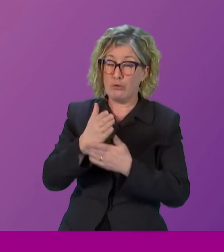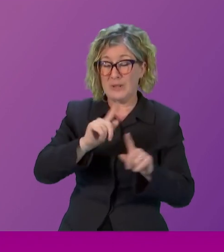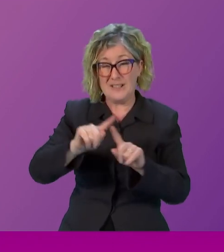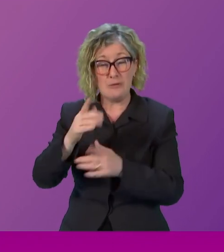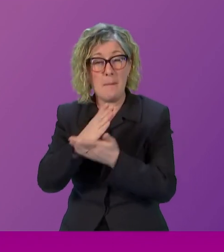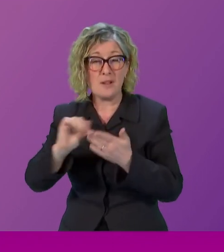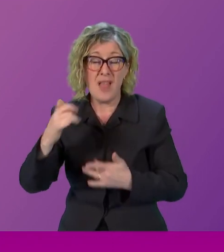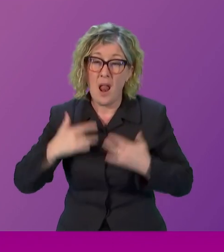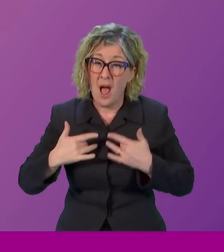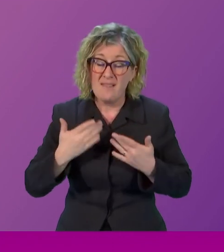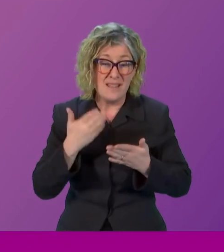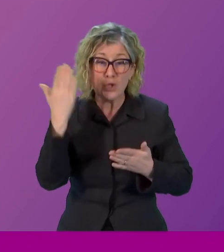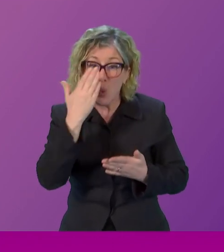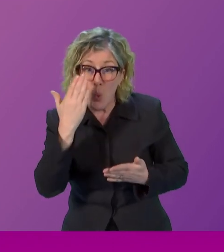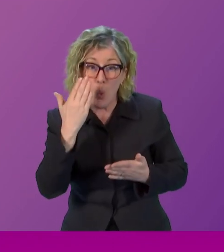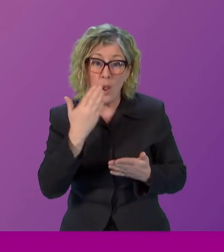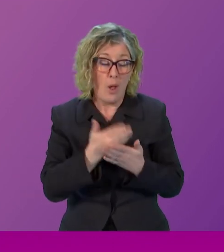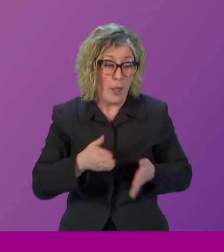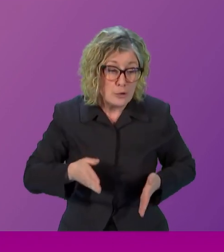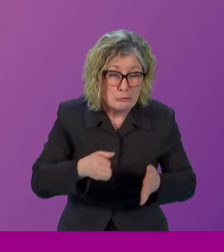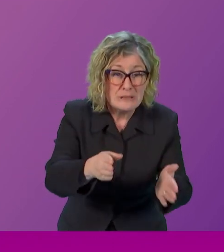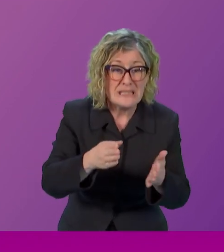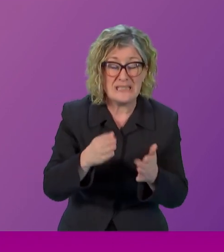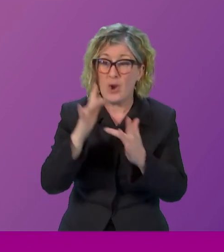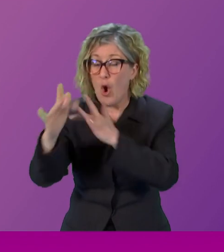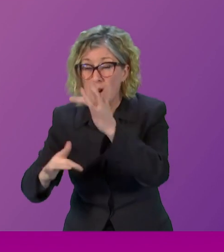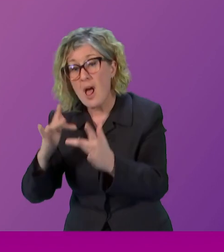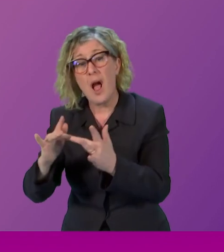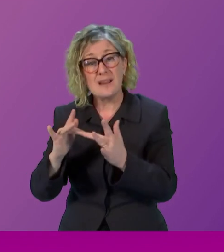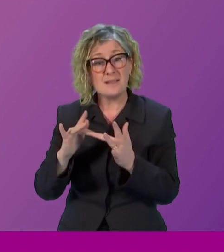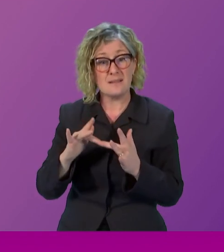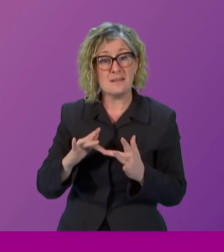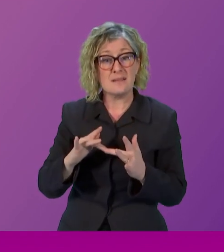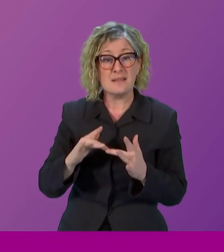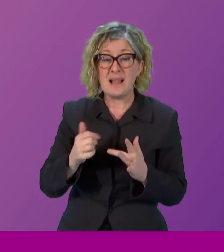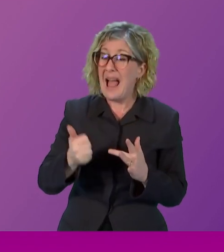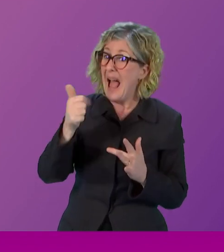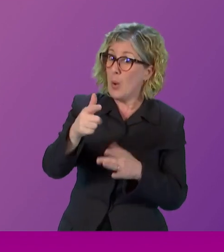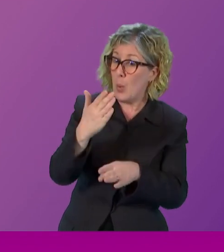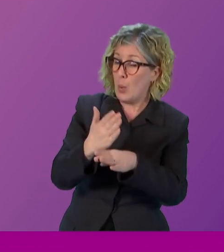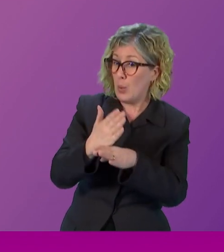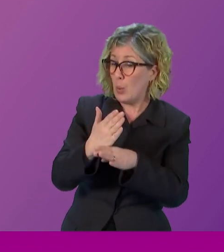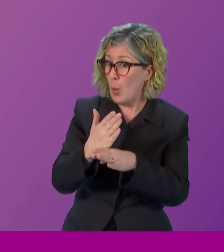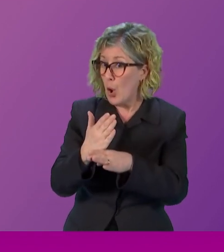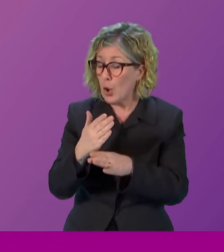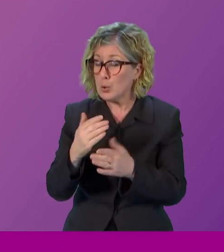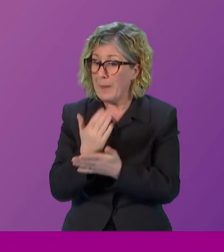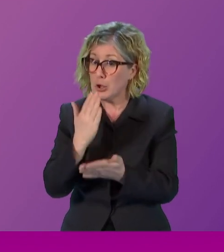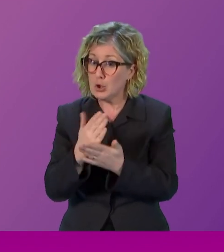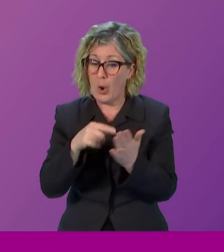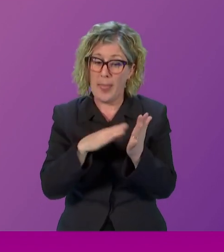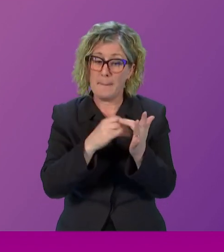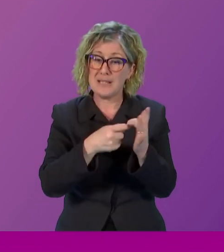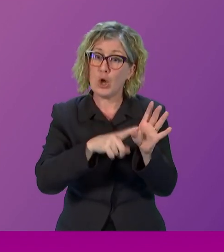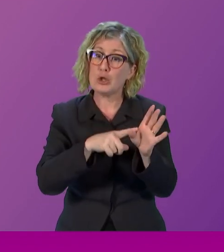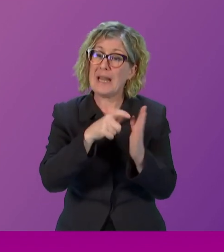online. How will you work to ensure that the proposed misogyny bill becomes law? Thank you very much, Kat. I'll put that question to